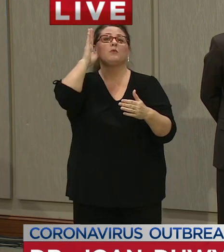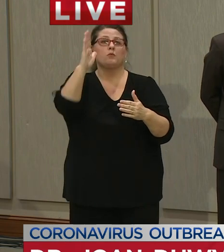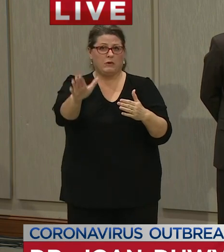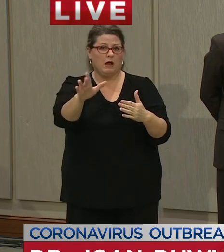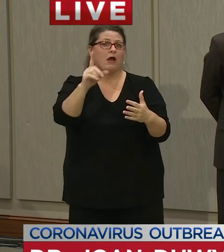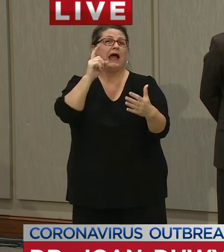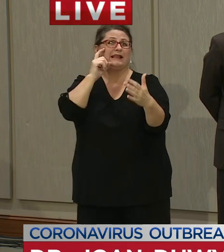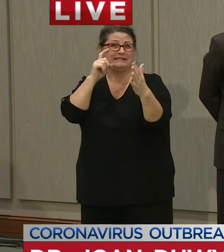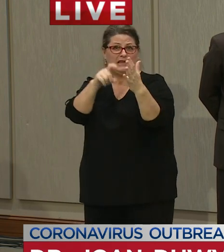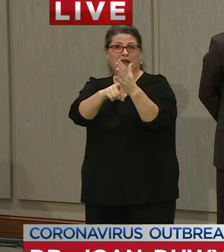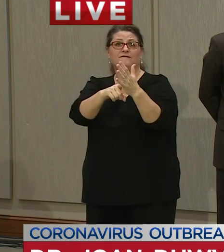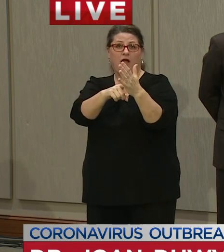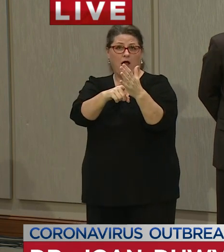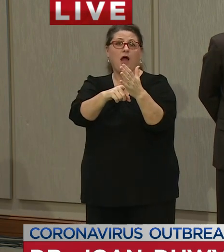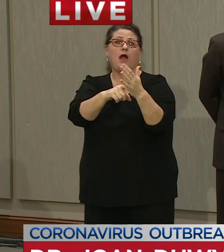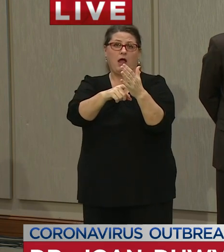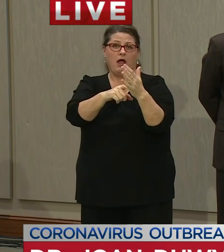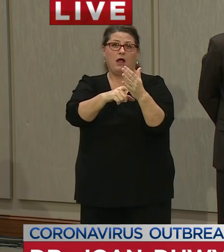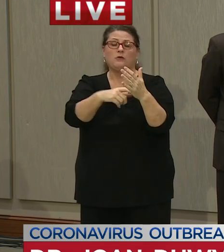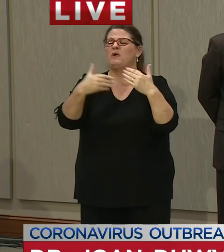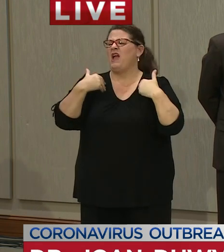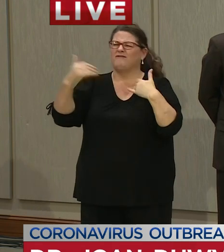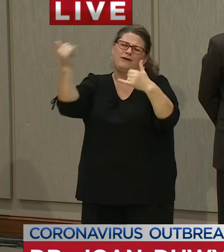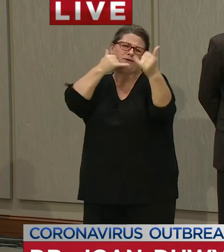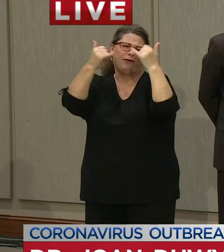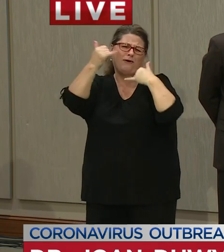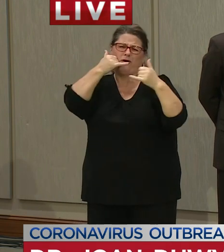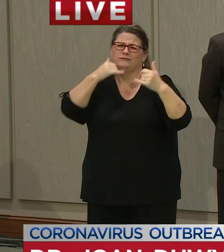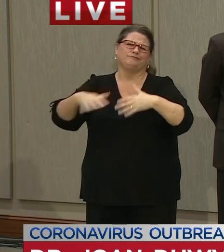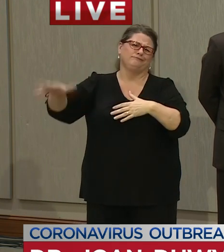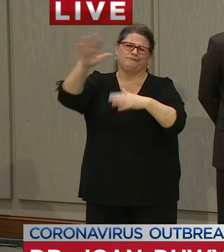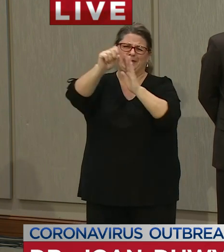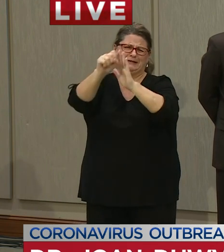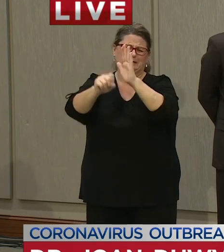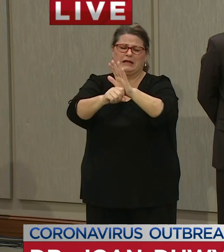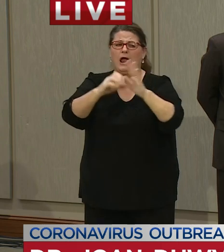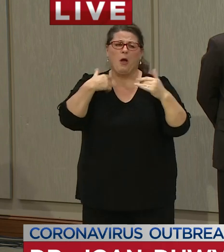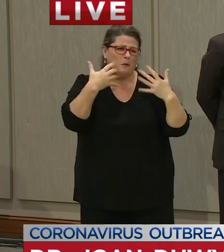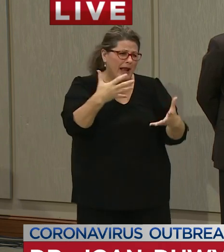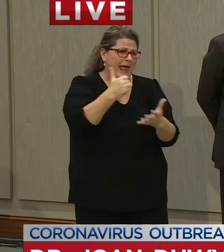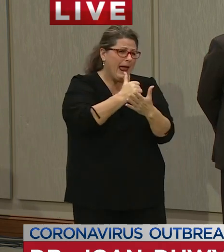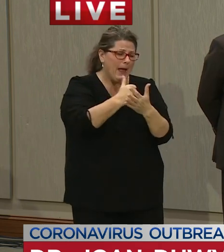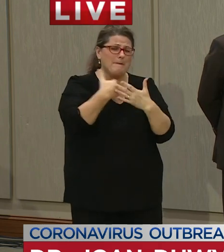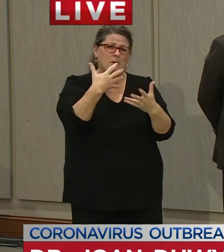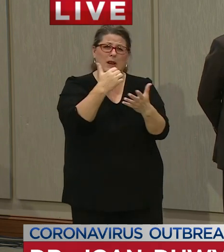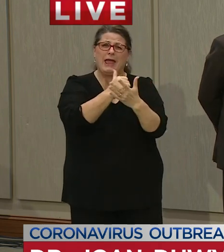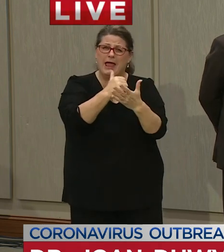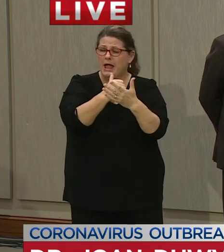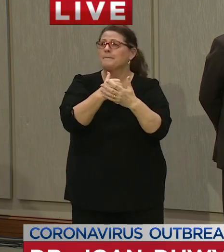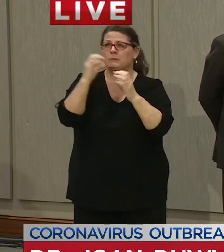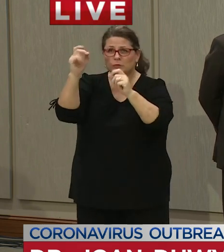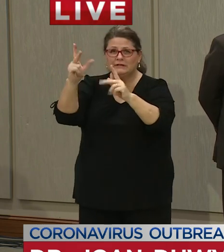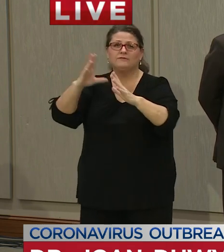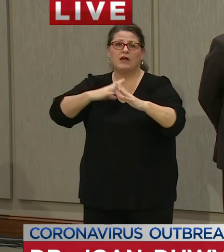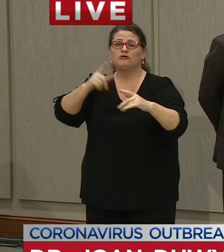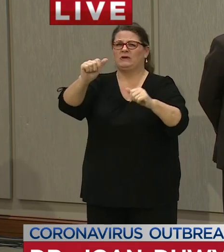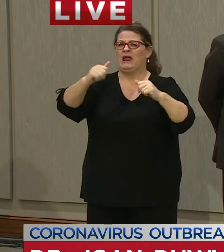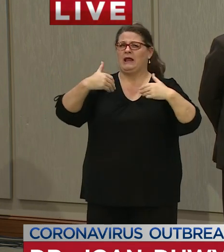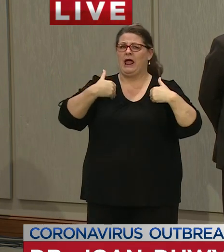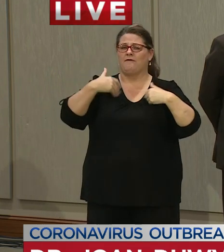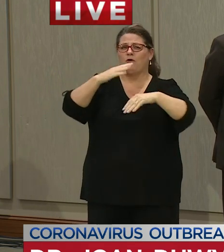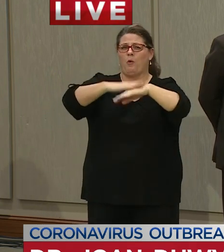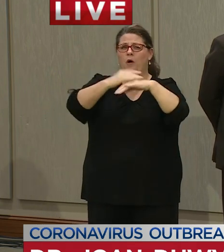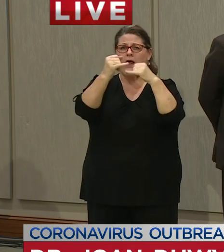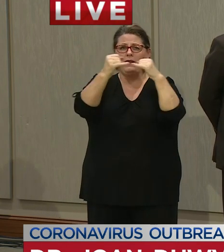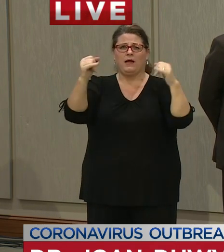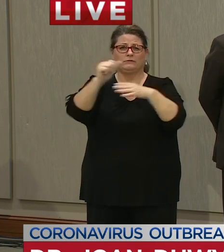interested in assisting us we have volunteer calls coming in from all around the state how can we help you um there is an online training module